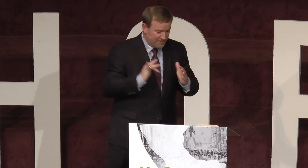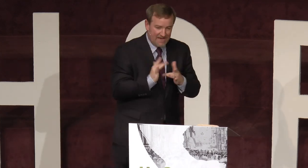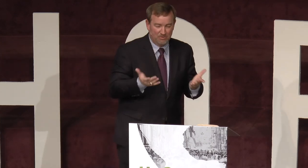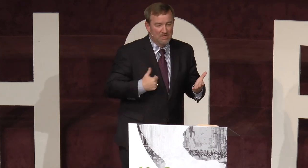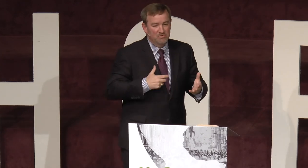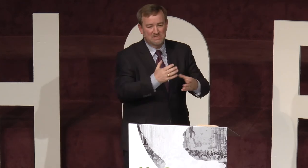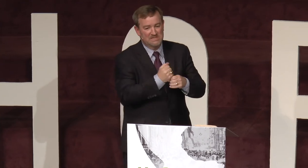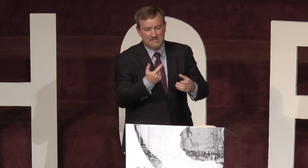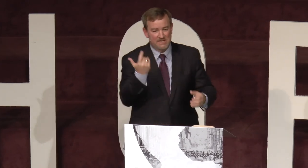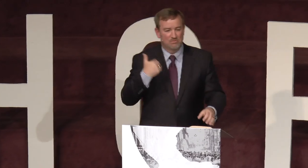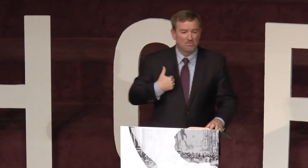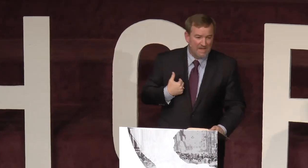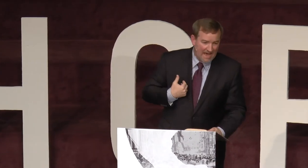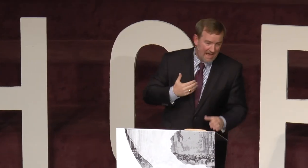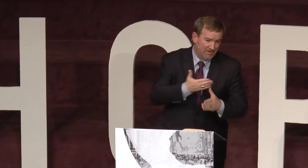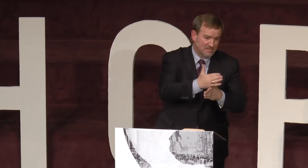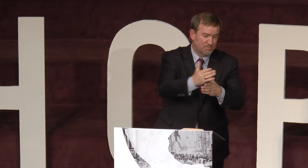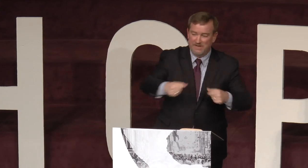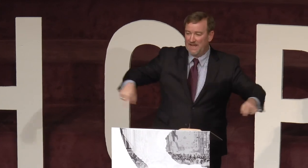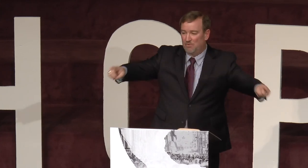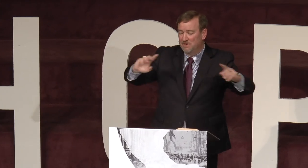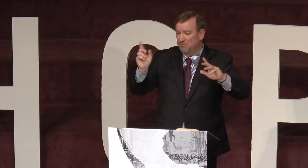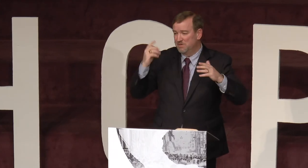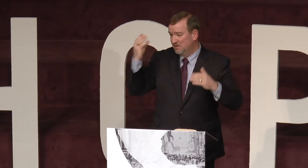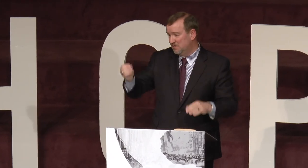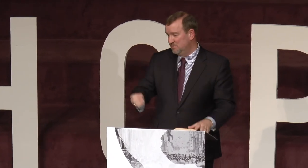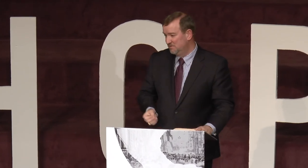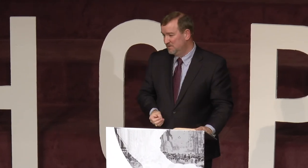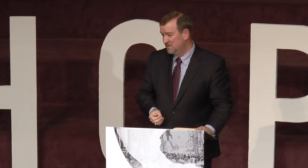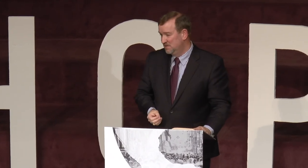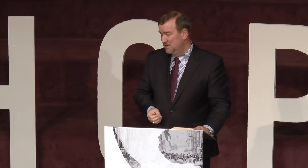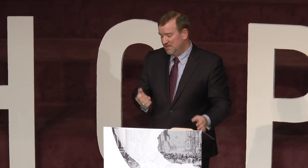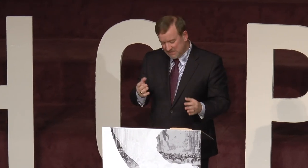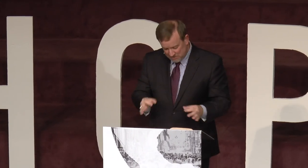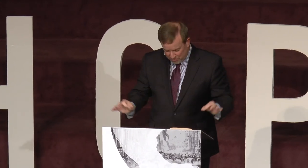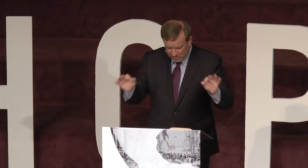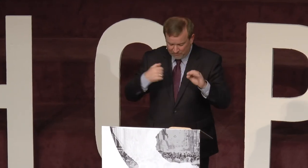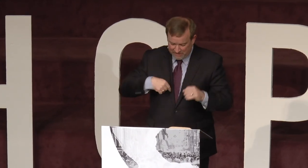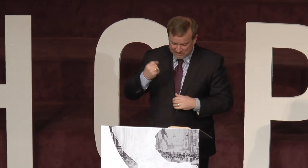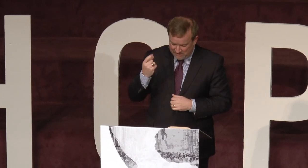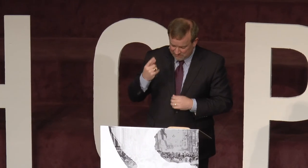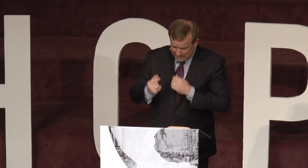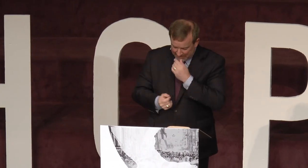Bible. We just need to take the one we have and spread it out wherever we go. And it's important for us to understand